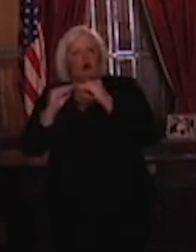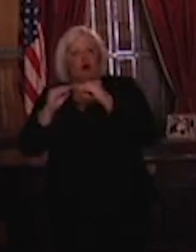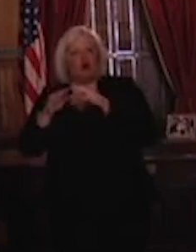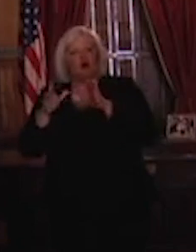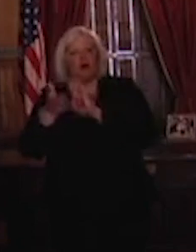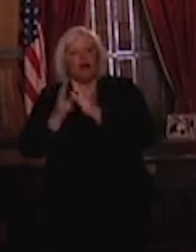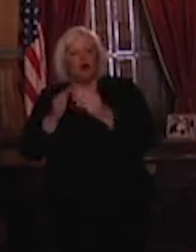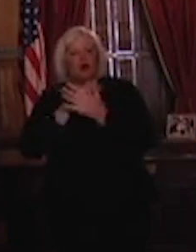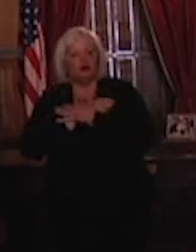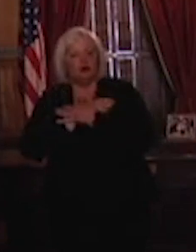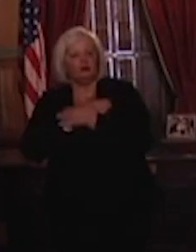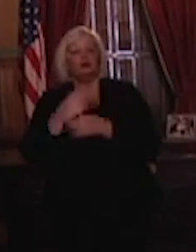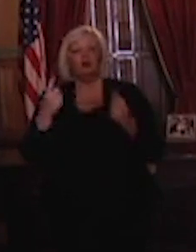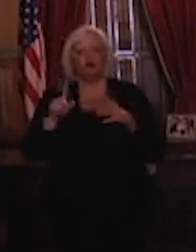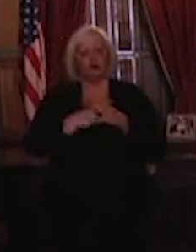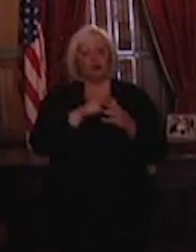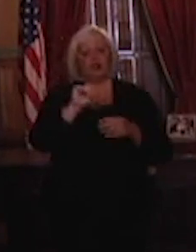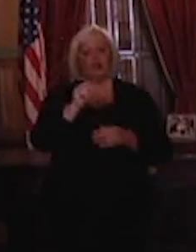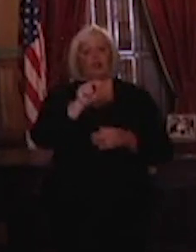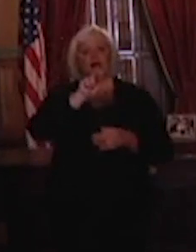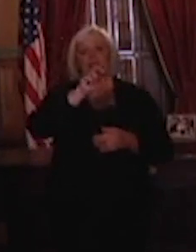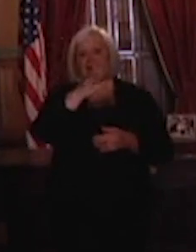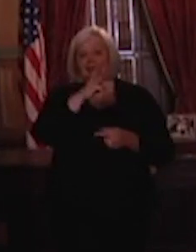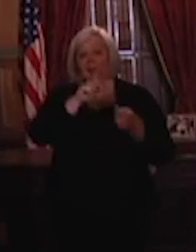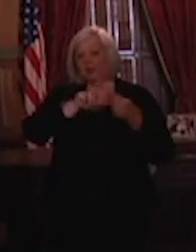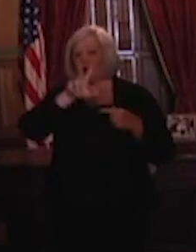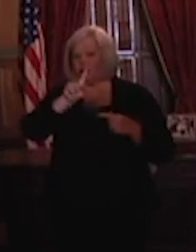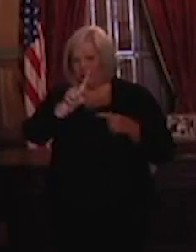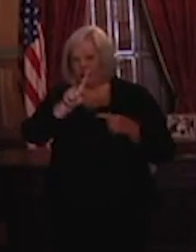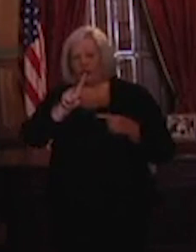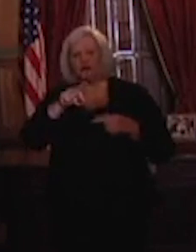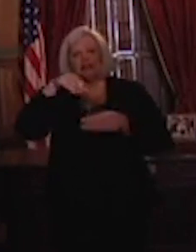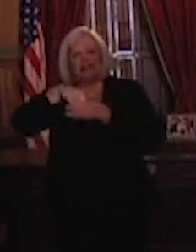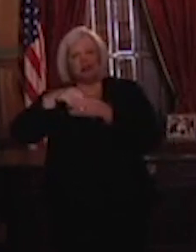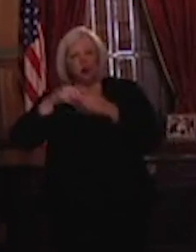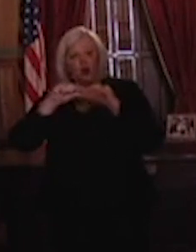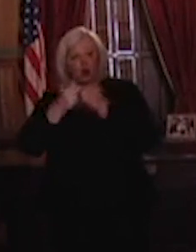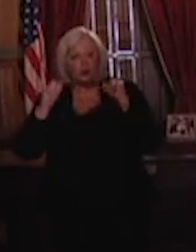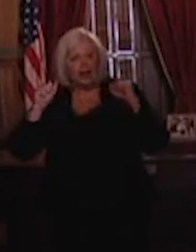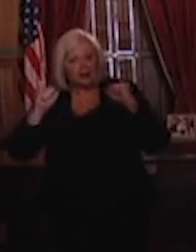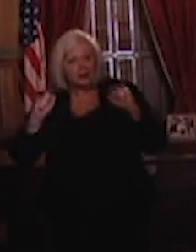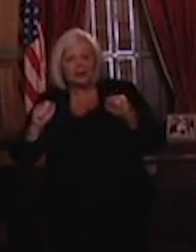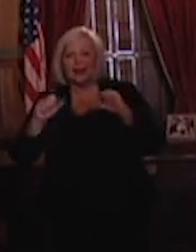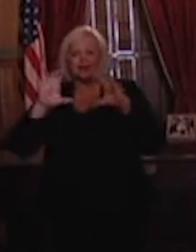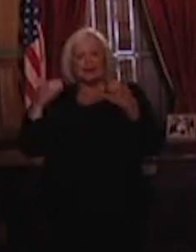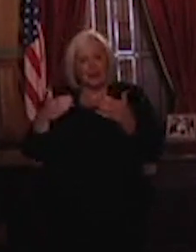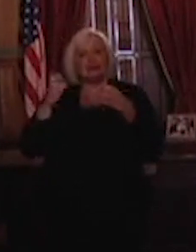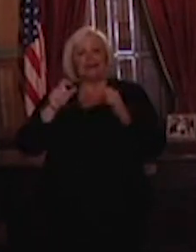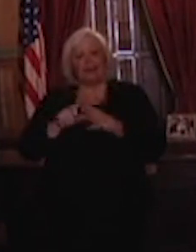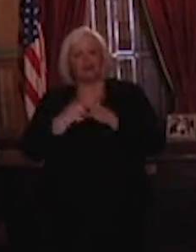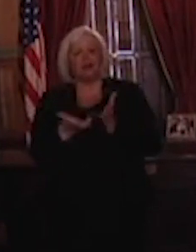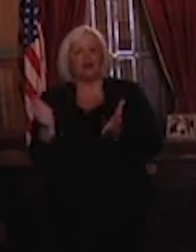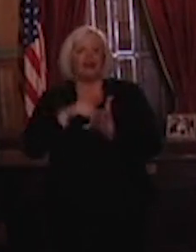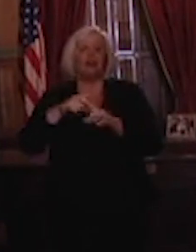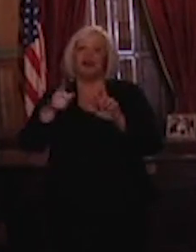Starting January 16th until January 31st indoor group fitness and exercise class may resume with